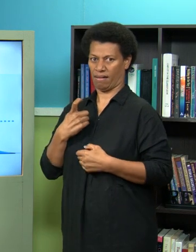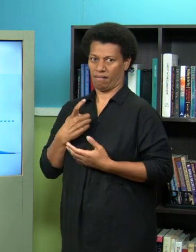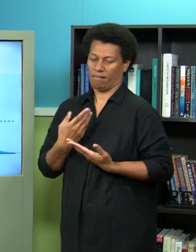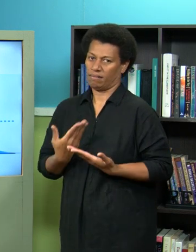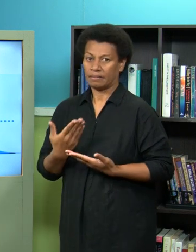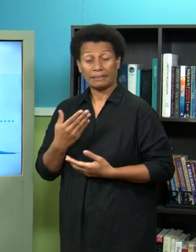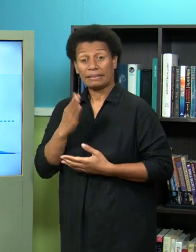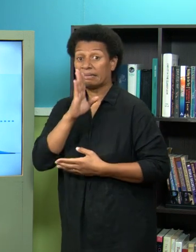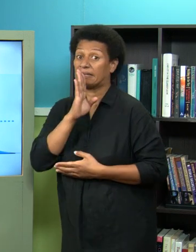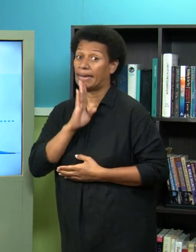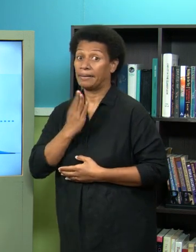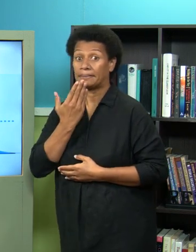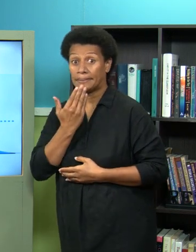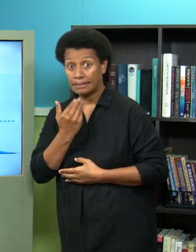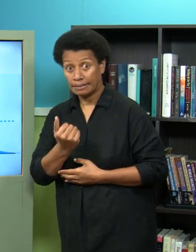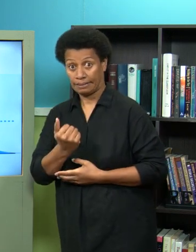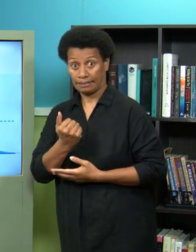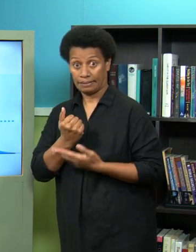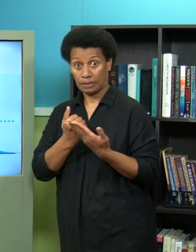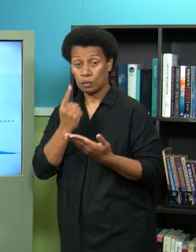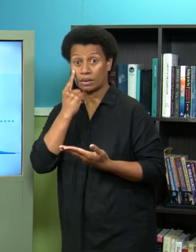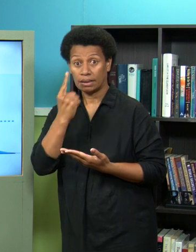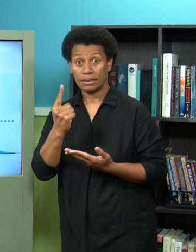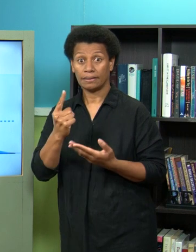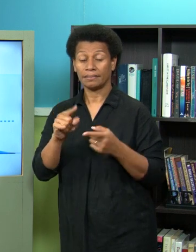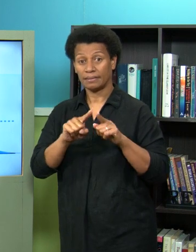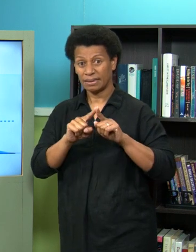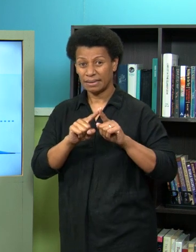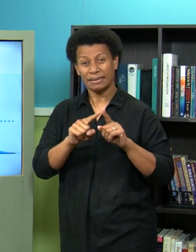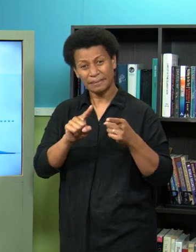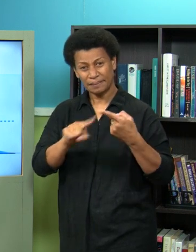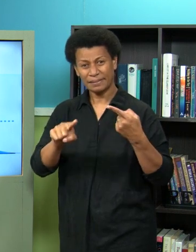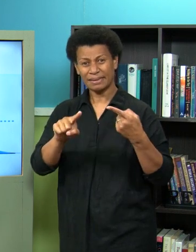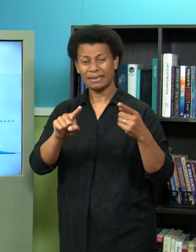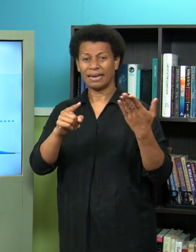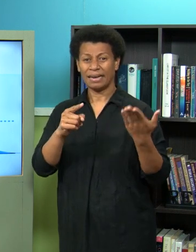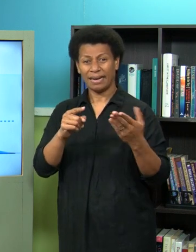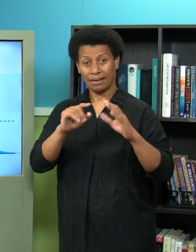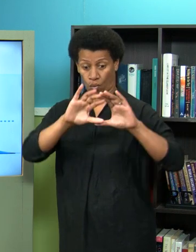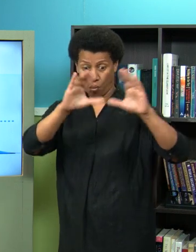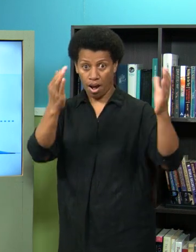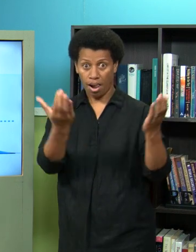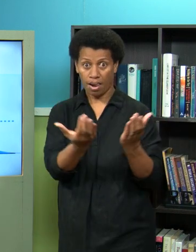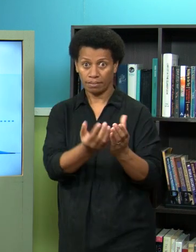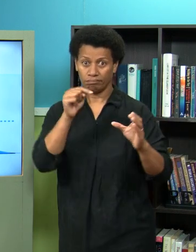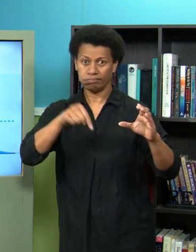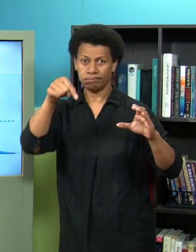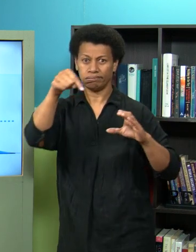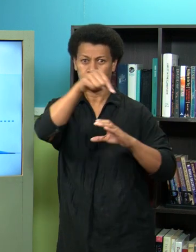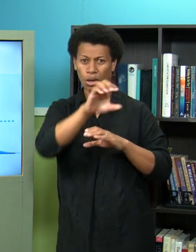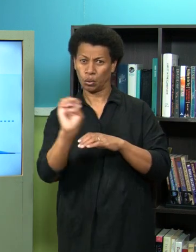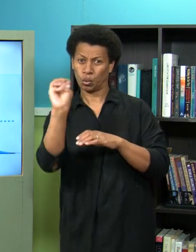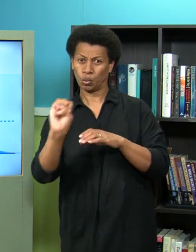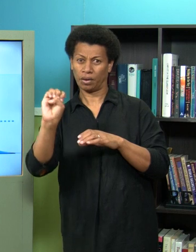to say but you you only need to look at the what's happening in places like italy and spain some of the countries in europe with the